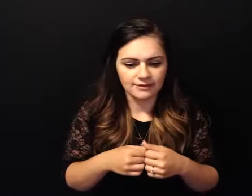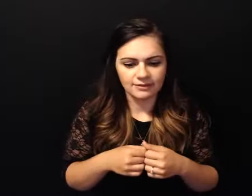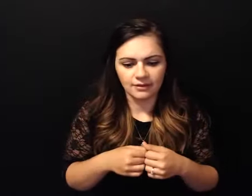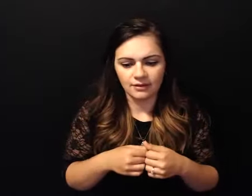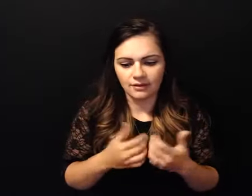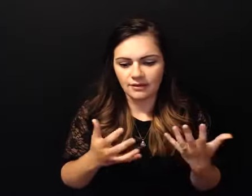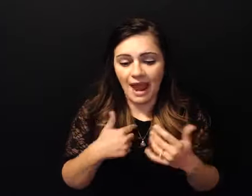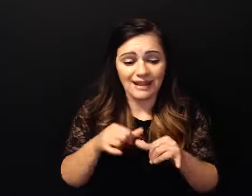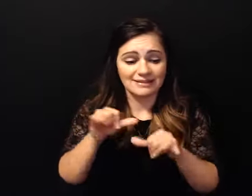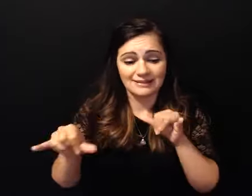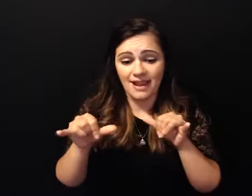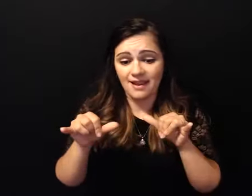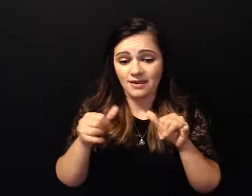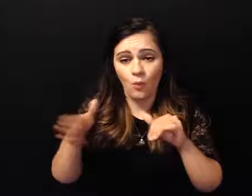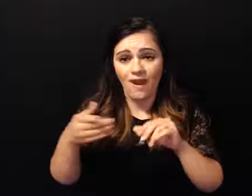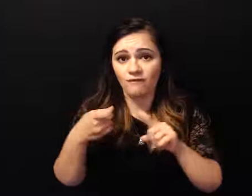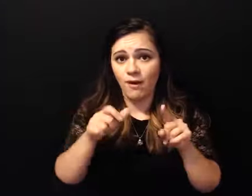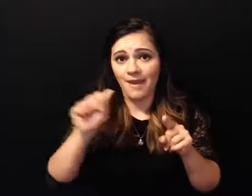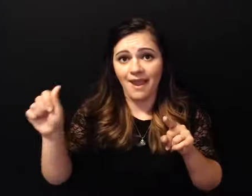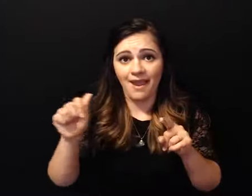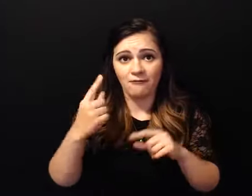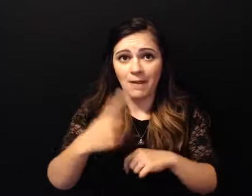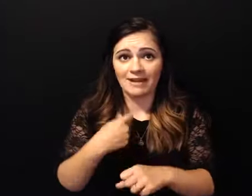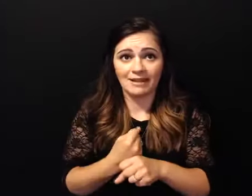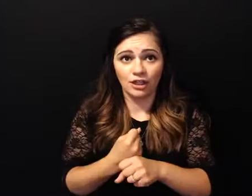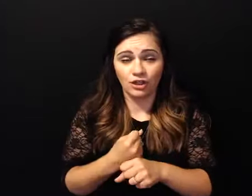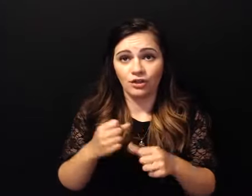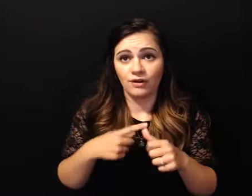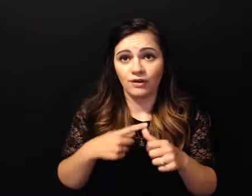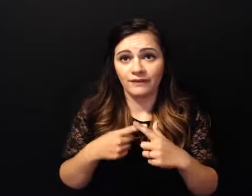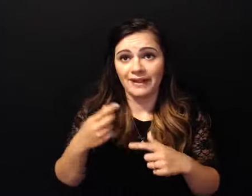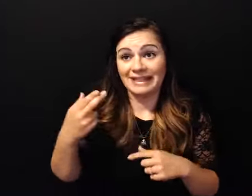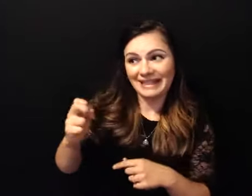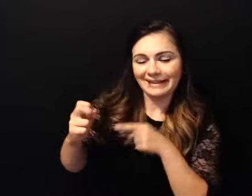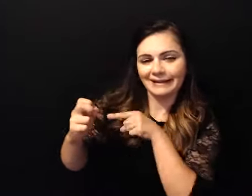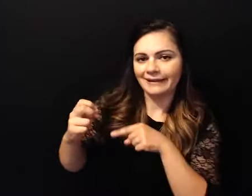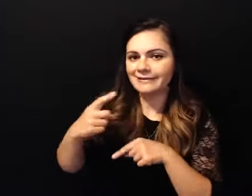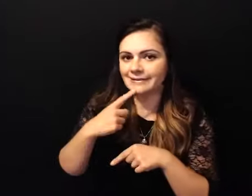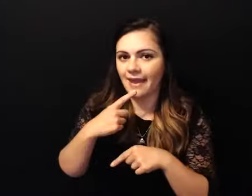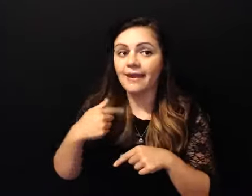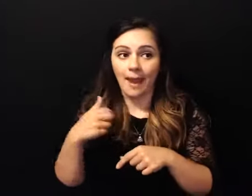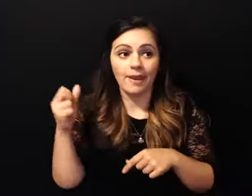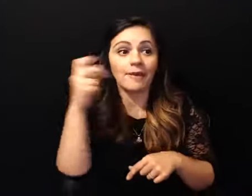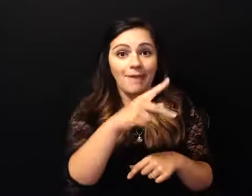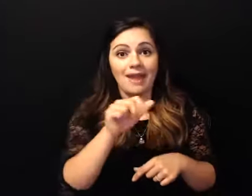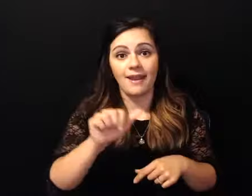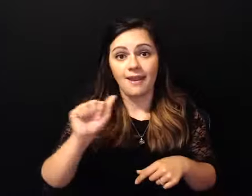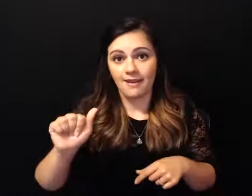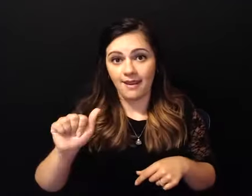year or so uh somewhere he said he was coming back into aa and i thought not without me because we get well when we get here and i knew that he would